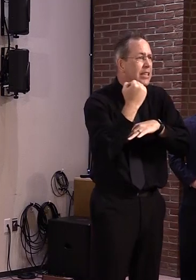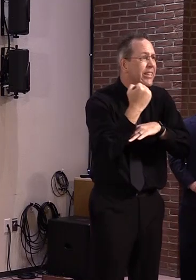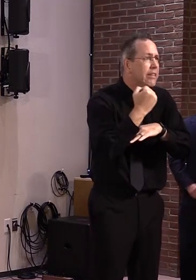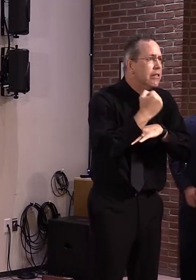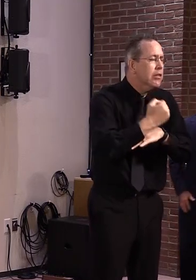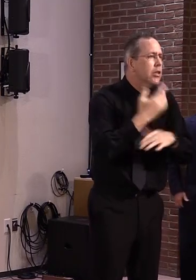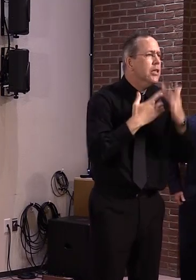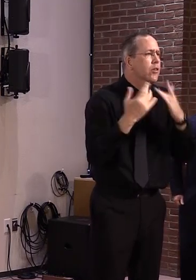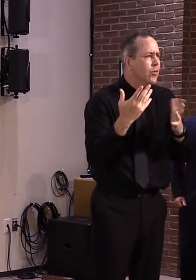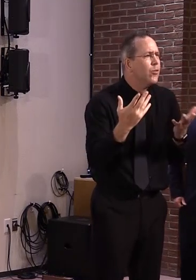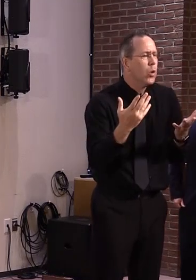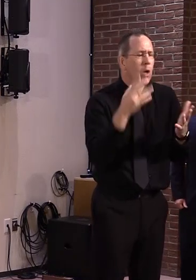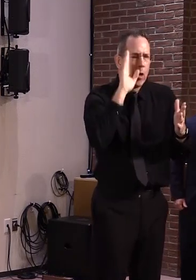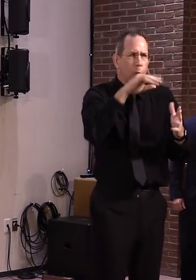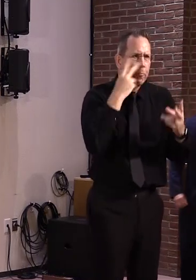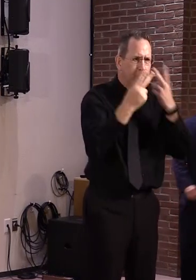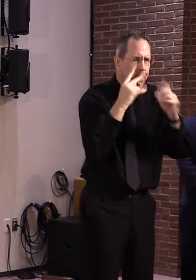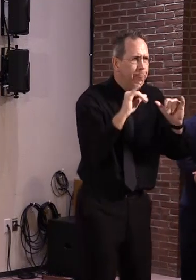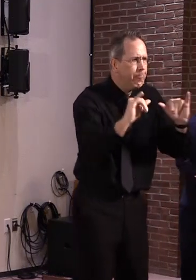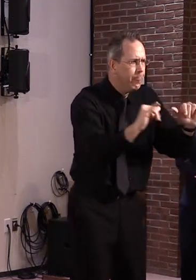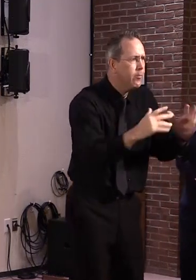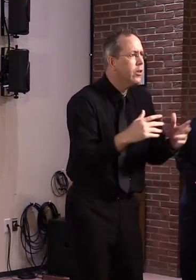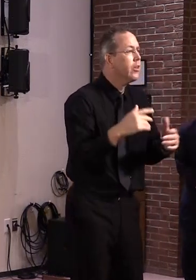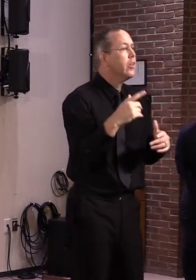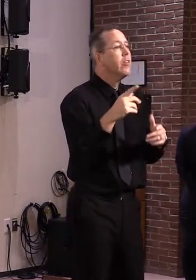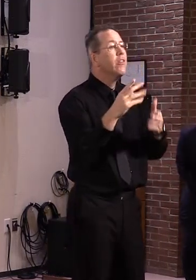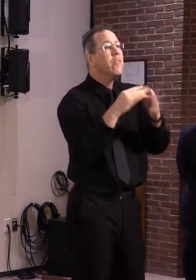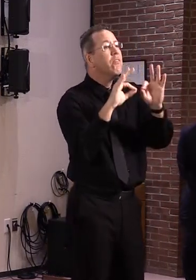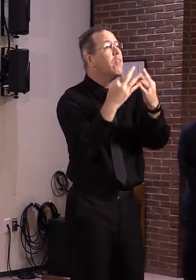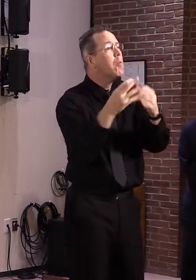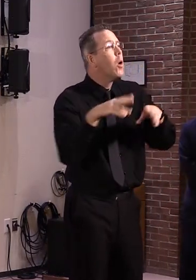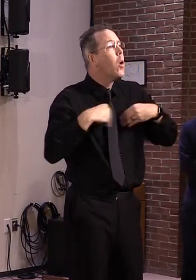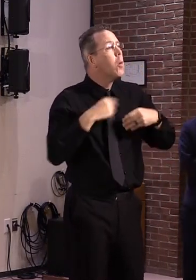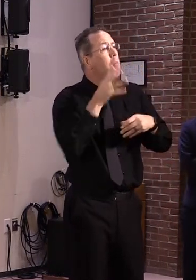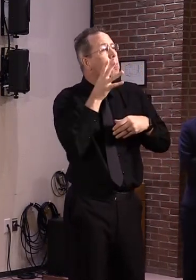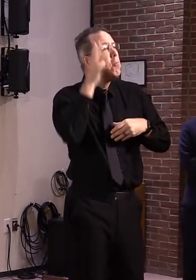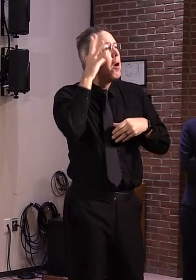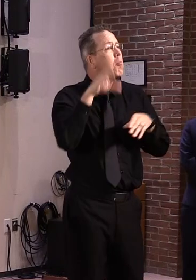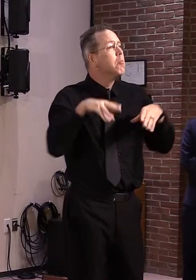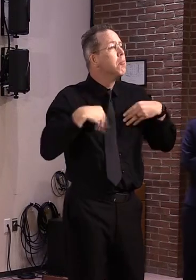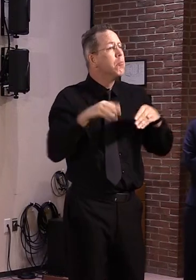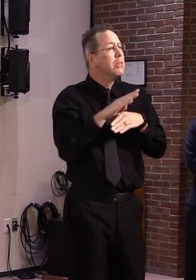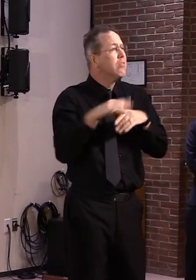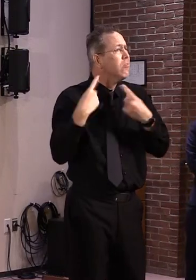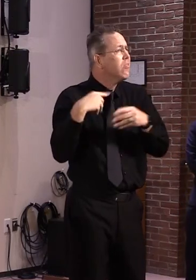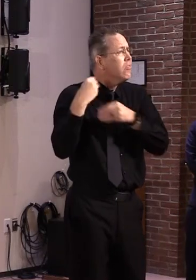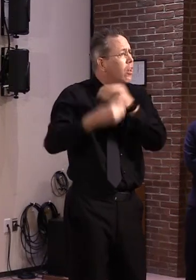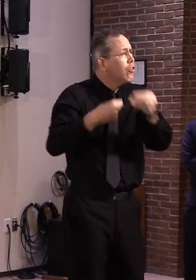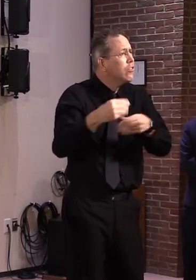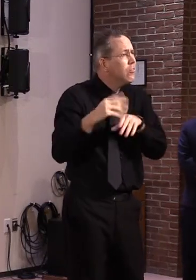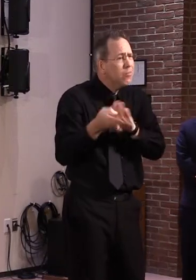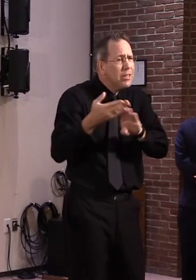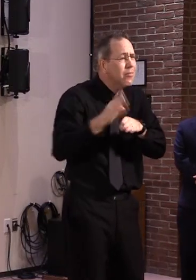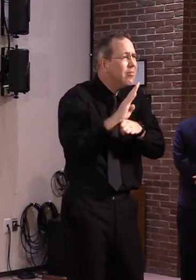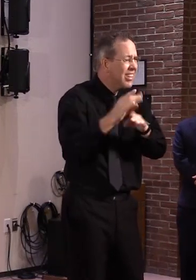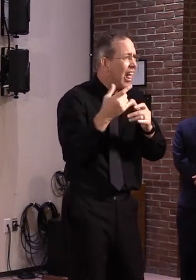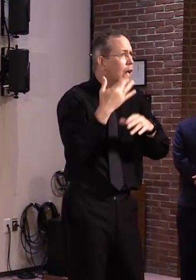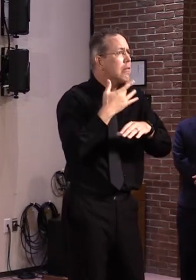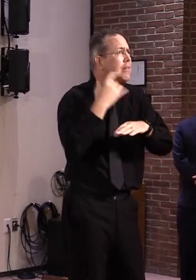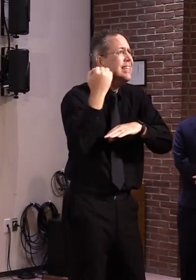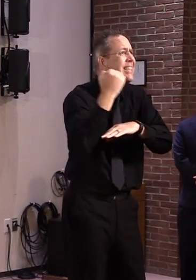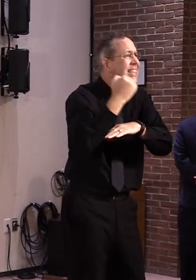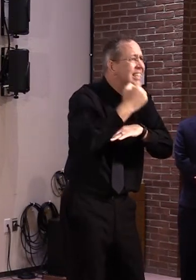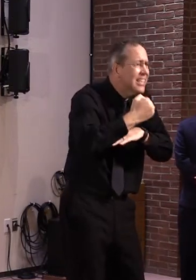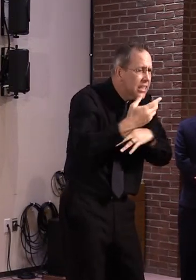Family businesses have been around for decades and still don't see a path out of the red. Young entrepreneurs and innovators who just